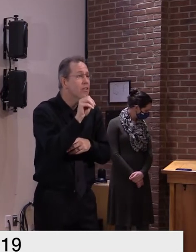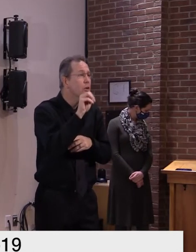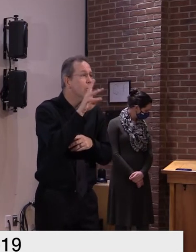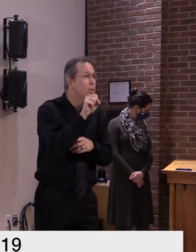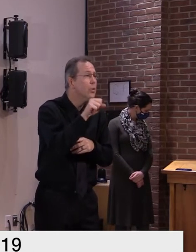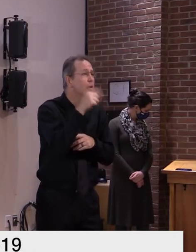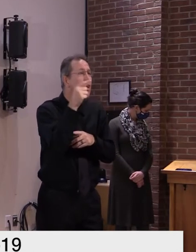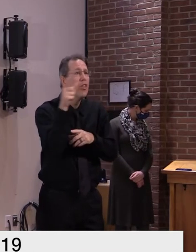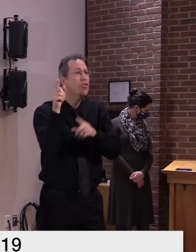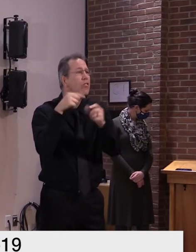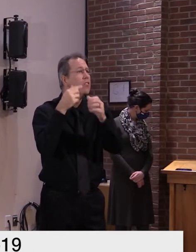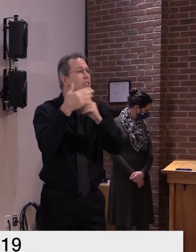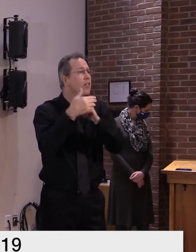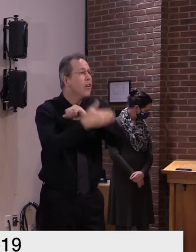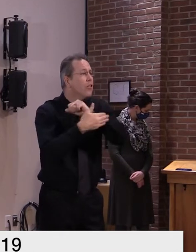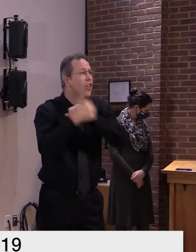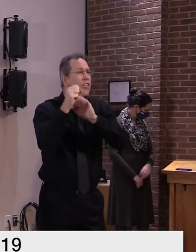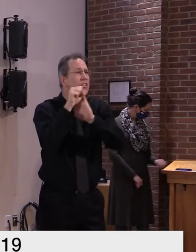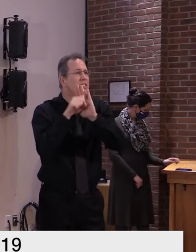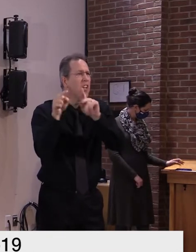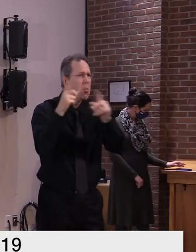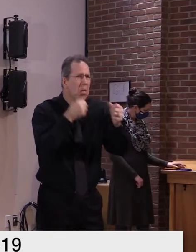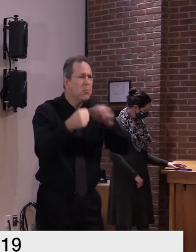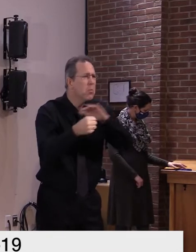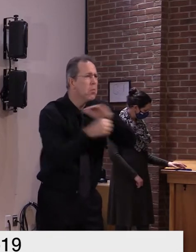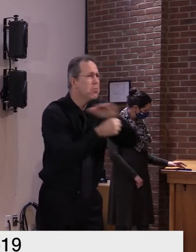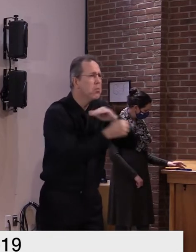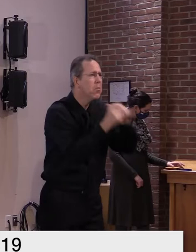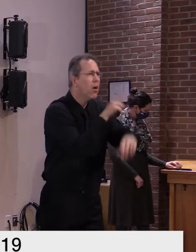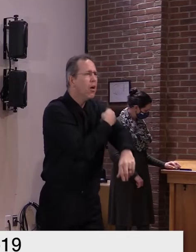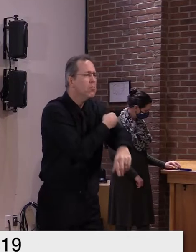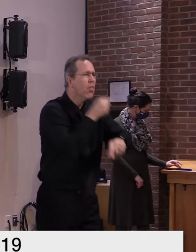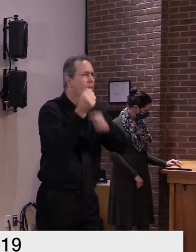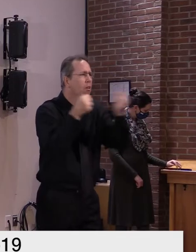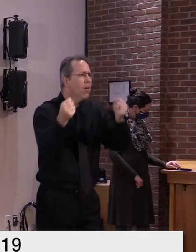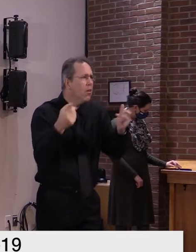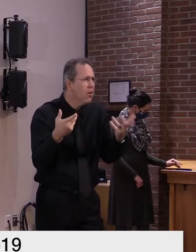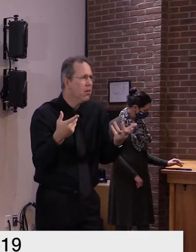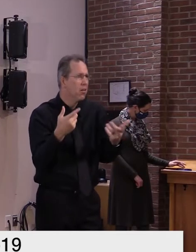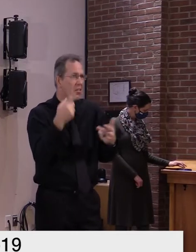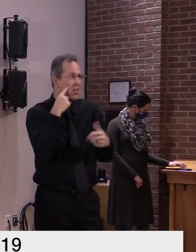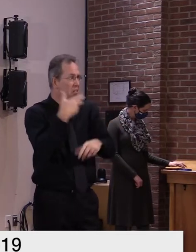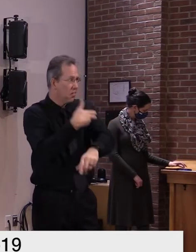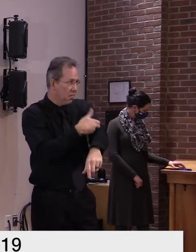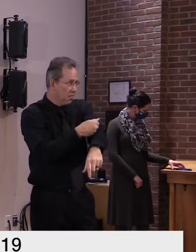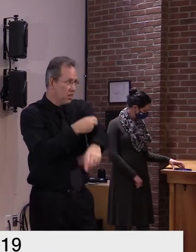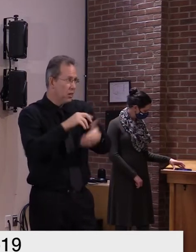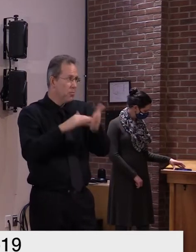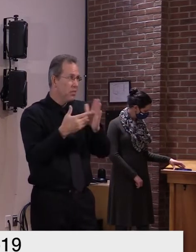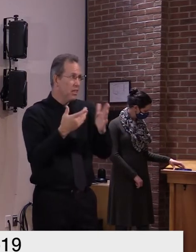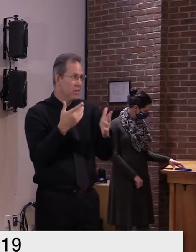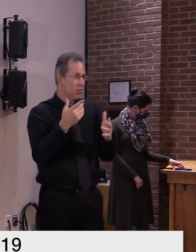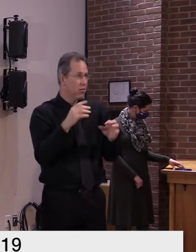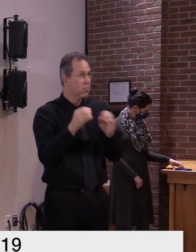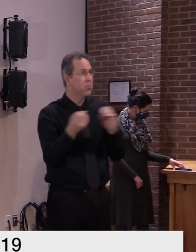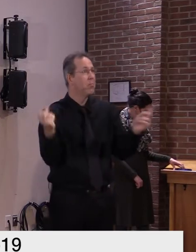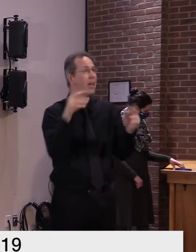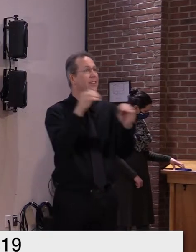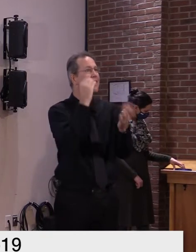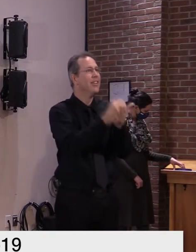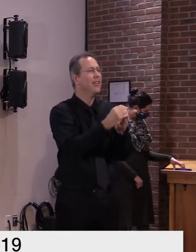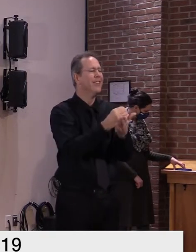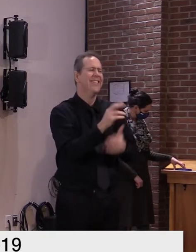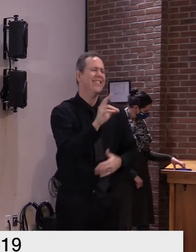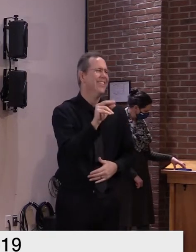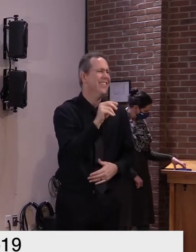like a snap of a finger because there's a vaccine on the market but they are going to change and the changes will occur